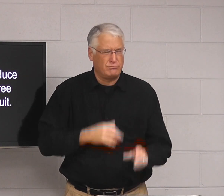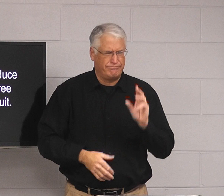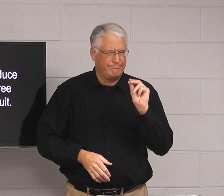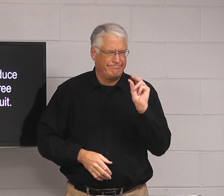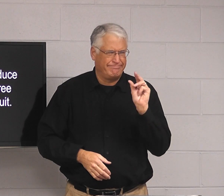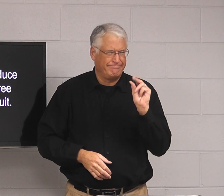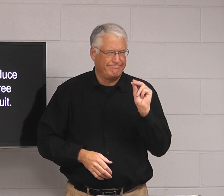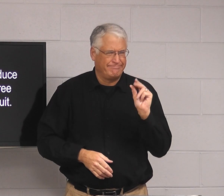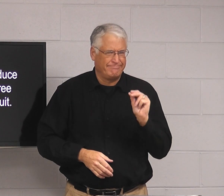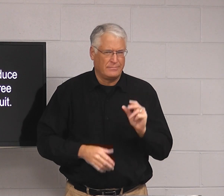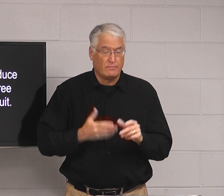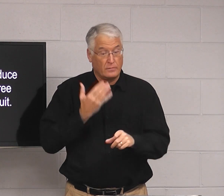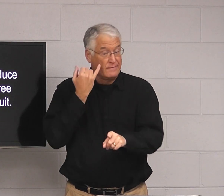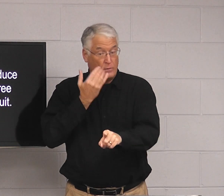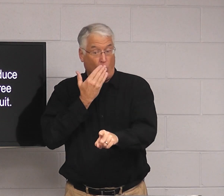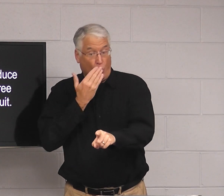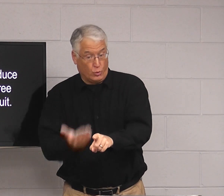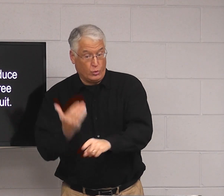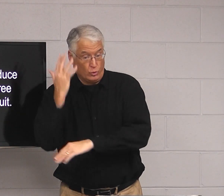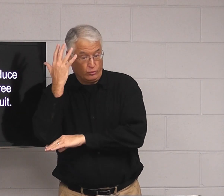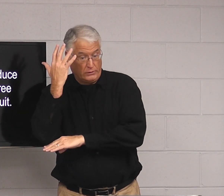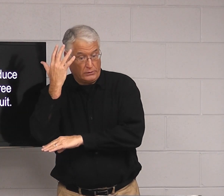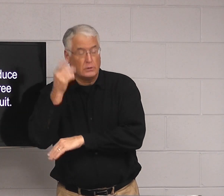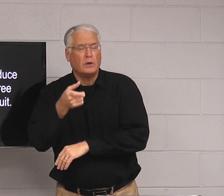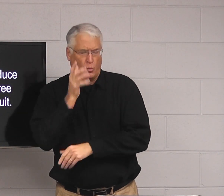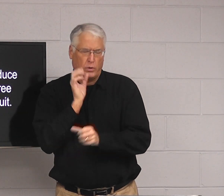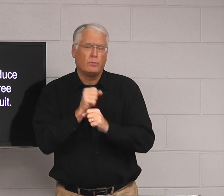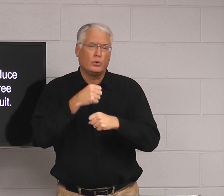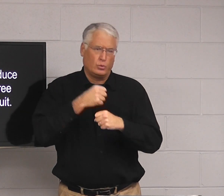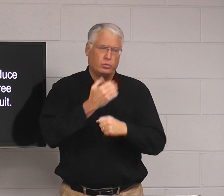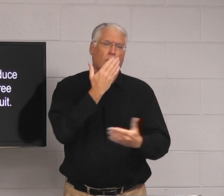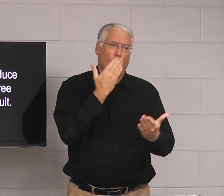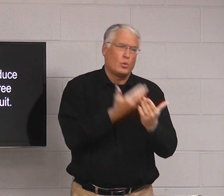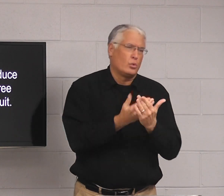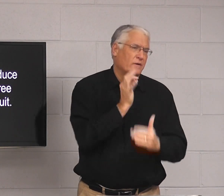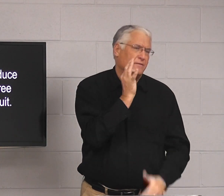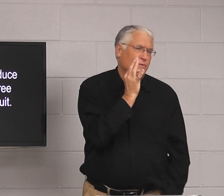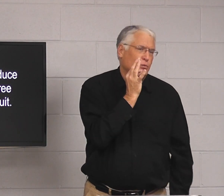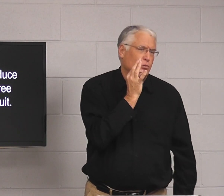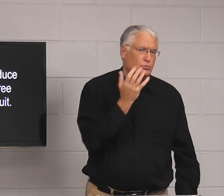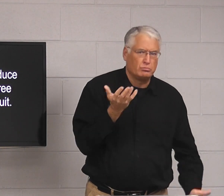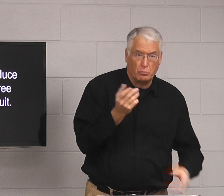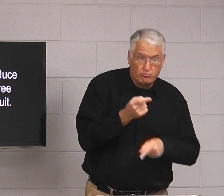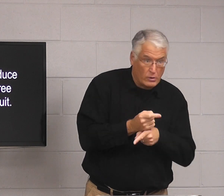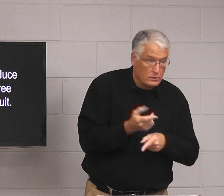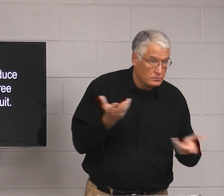Can it produce bad fruit? No. If you have a good tree, it will produce good fruit. Right?